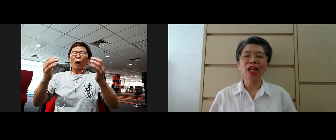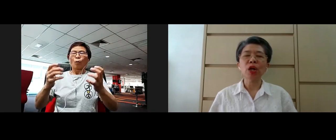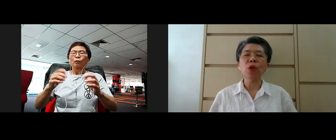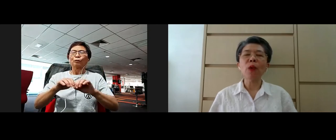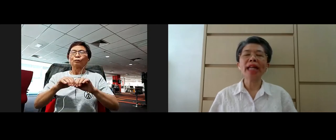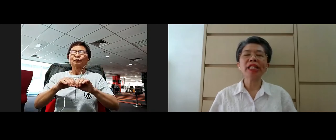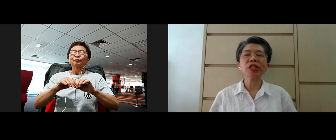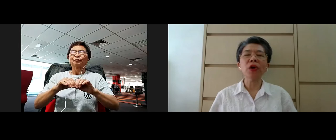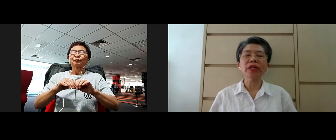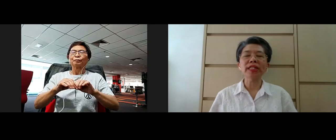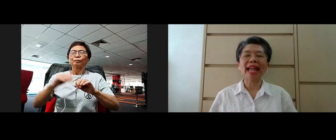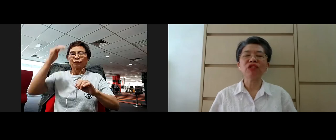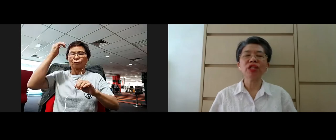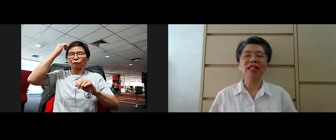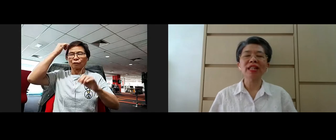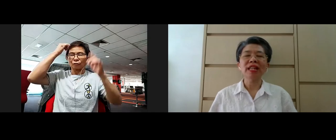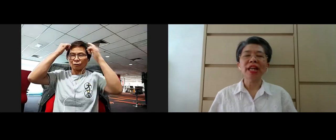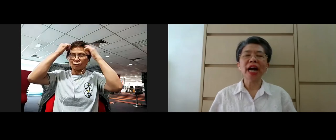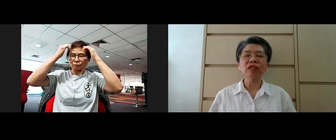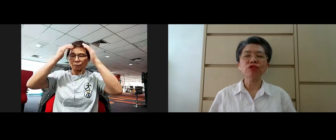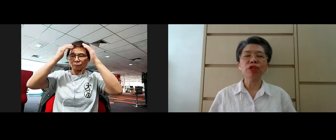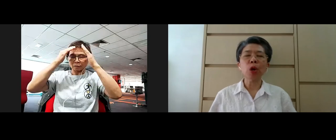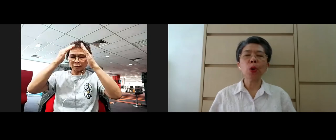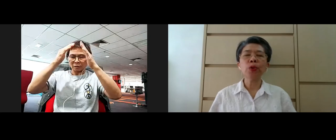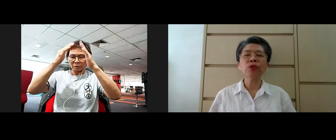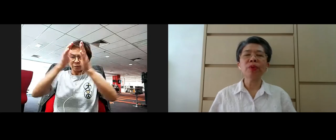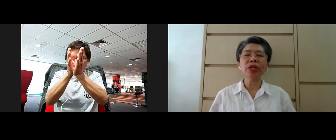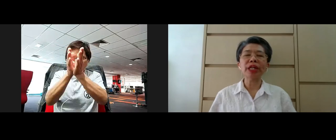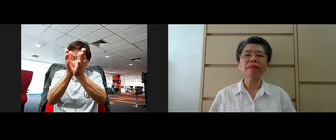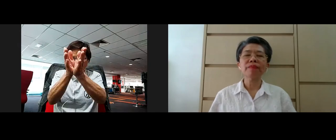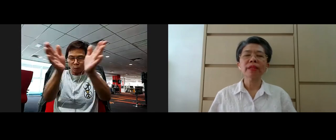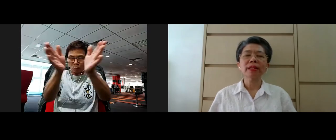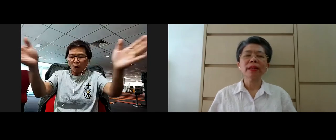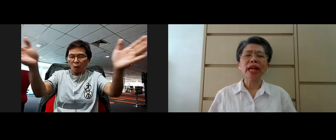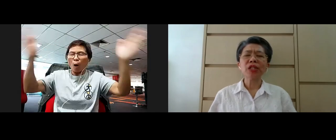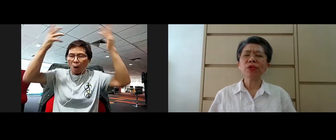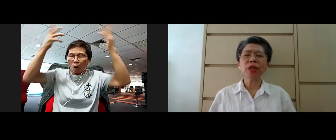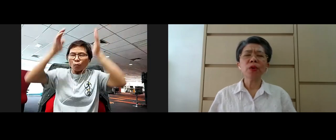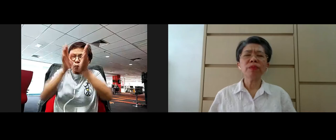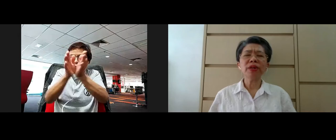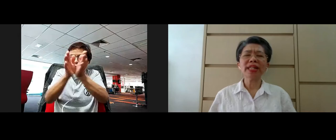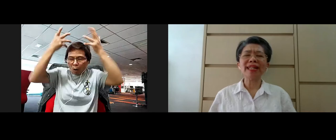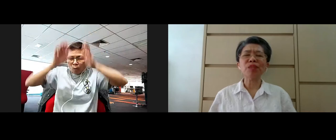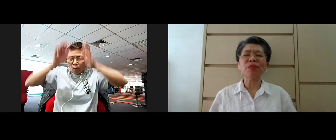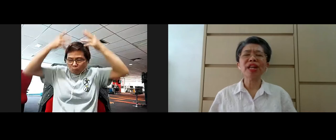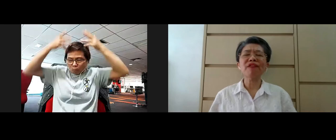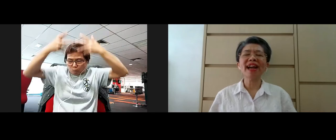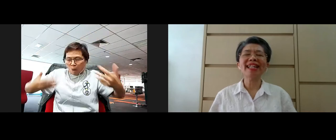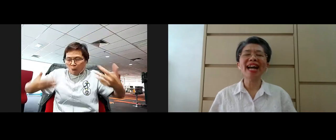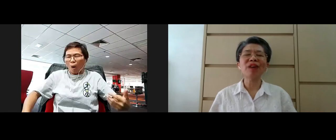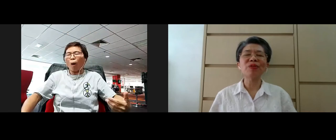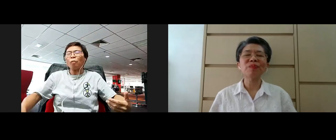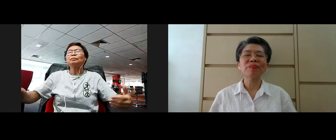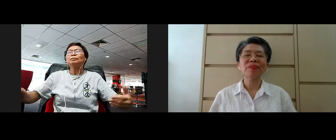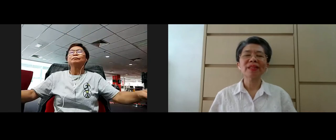your awareness or your attention now to the whole body, as though the whole body is breathing